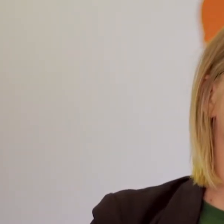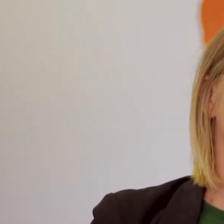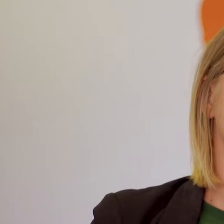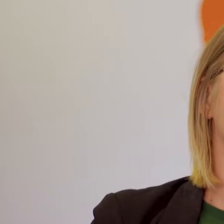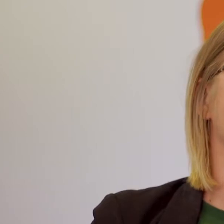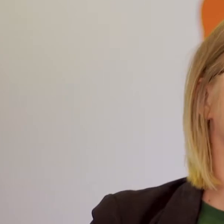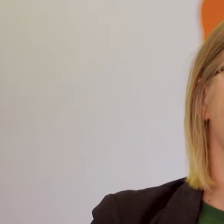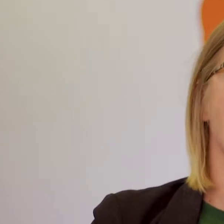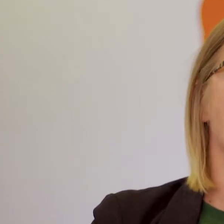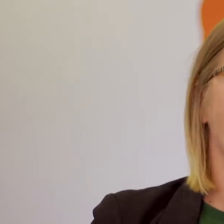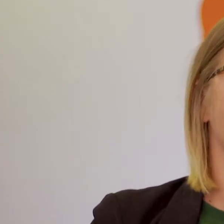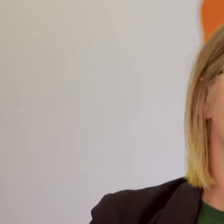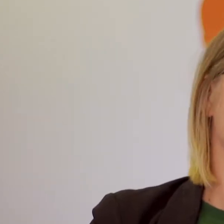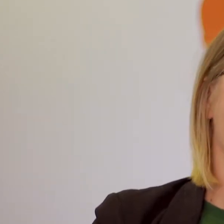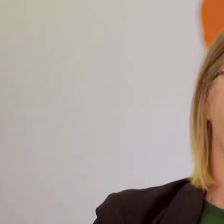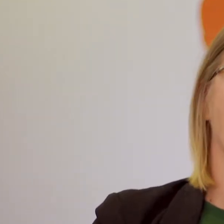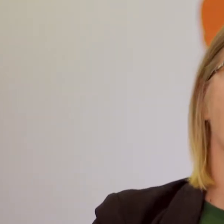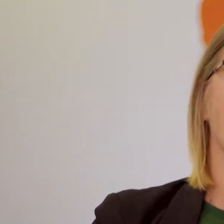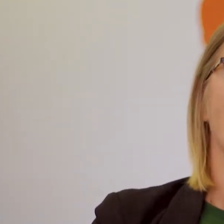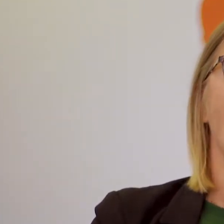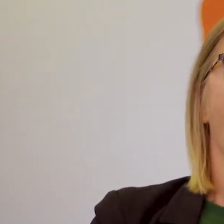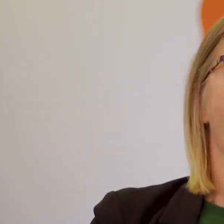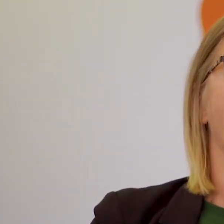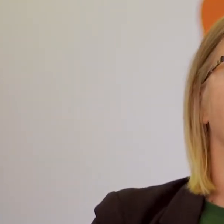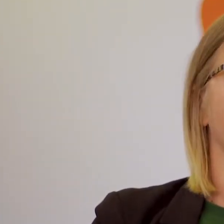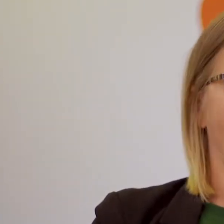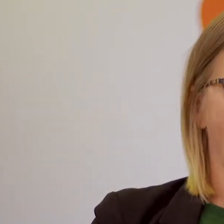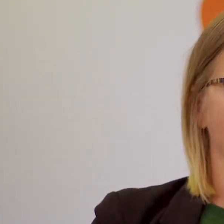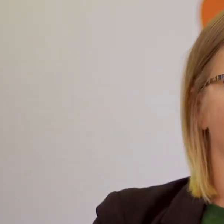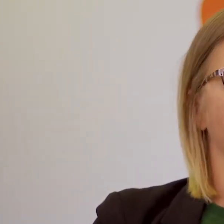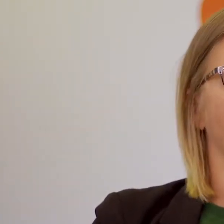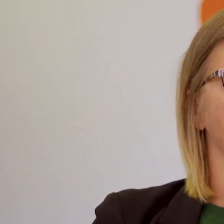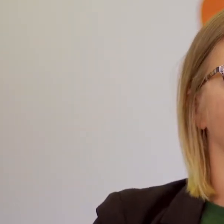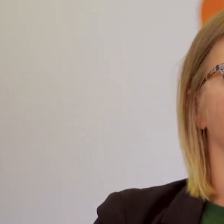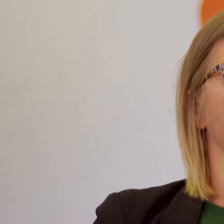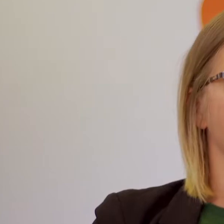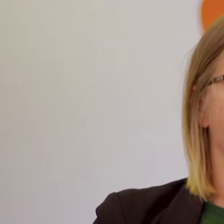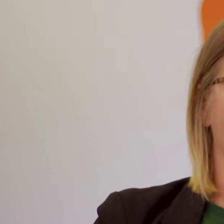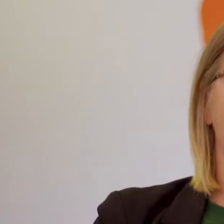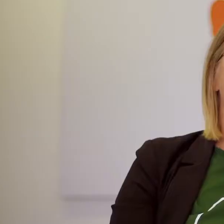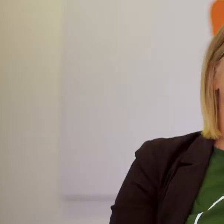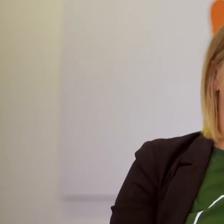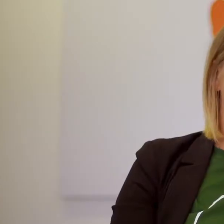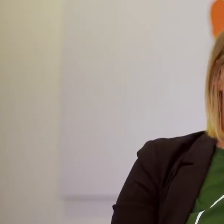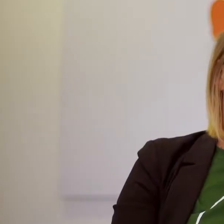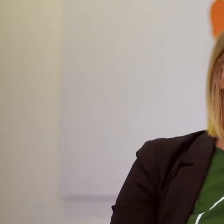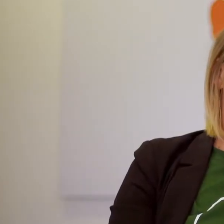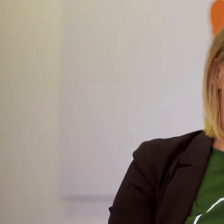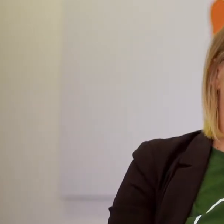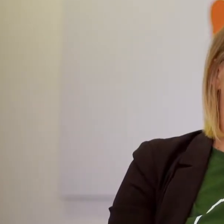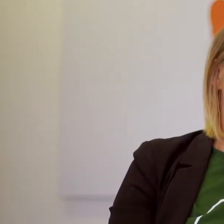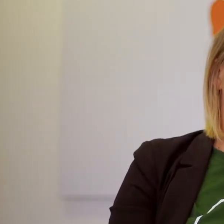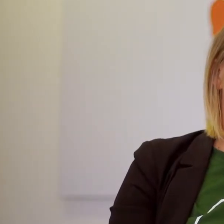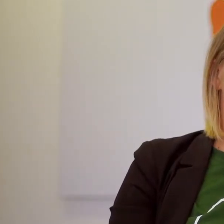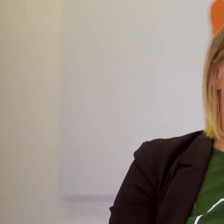1100 so this was so much more than we were ever used to giving out but with the funding from Milton Keynes